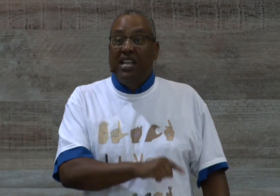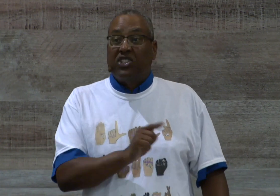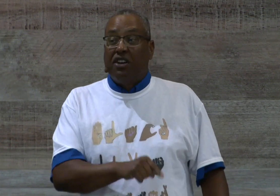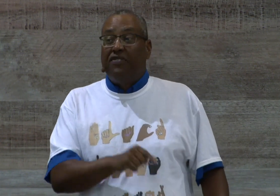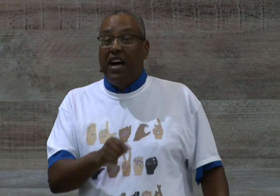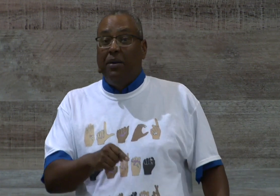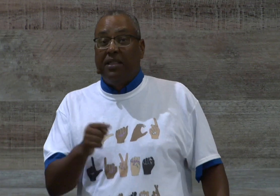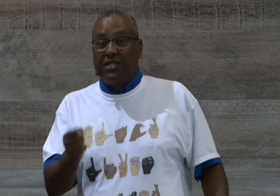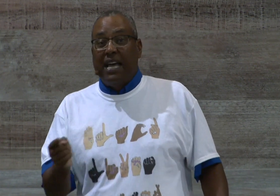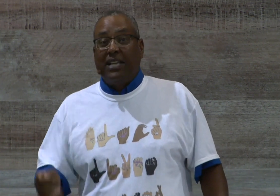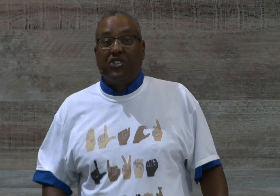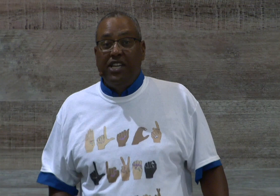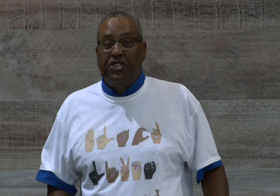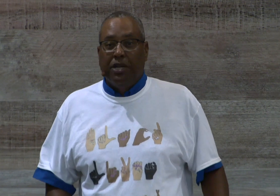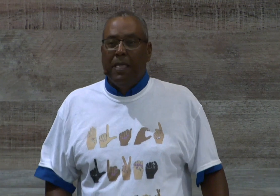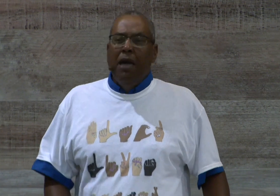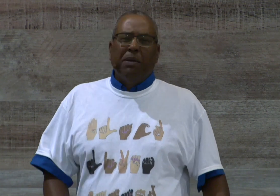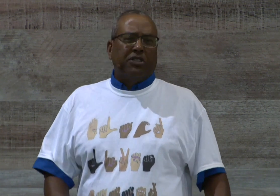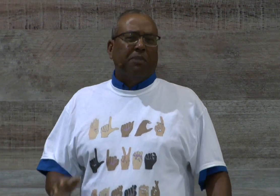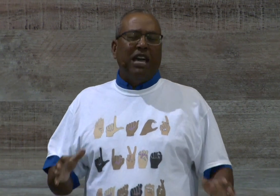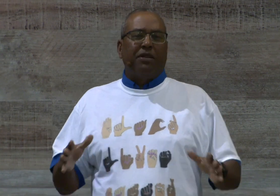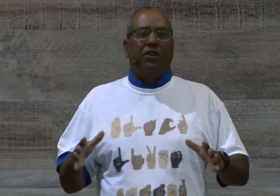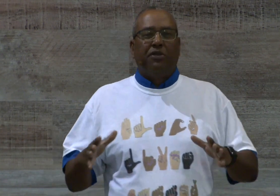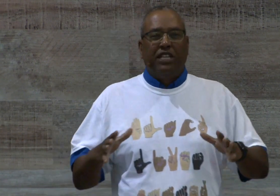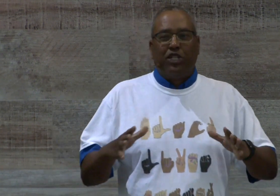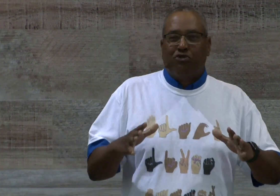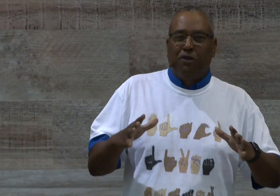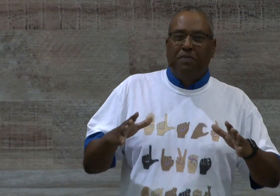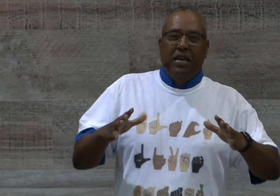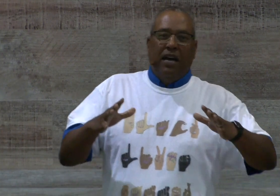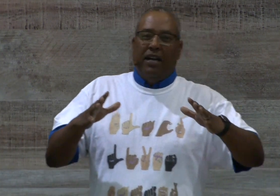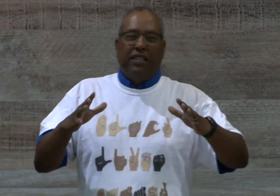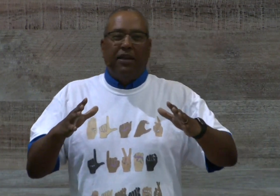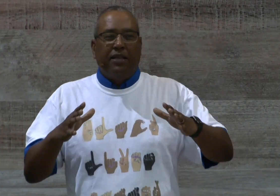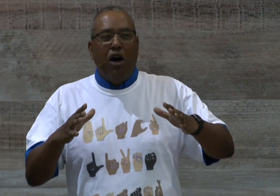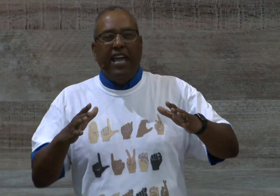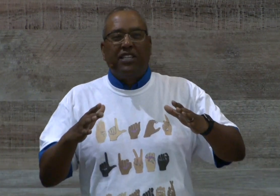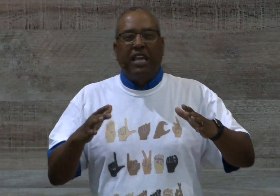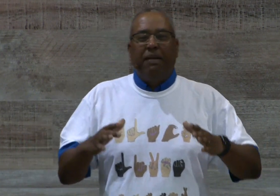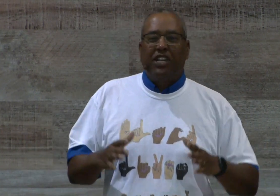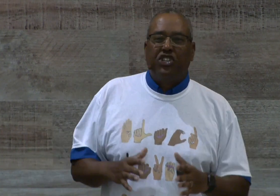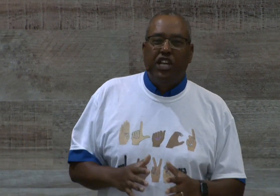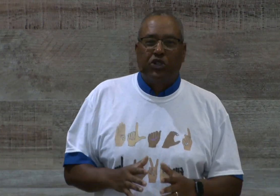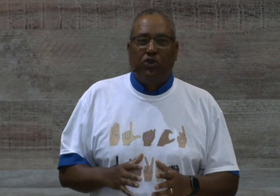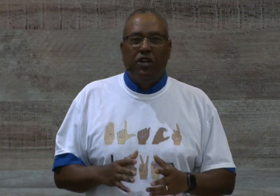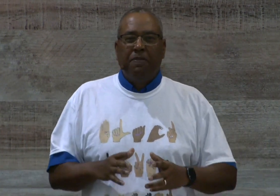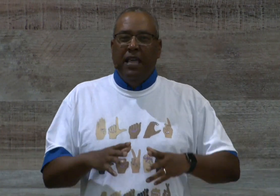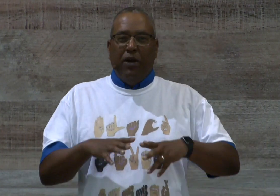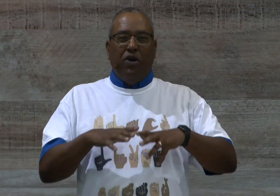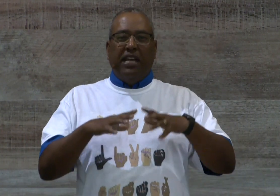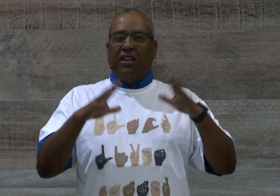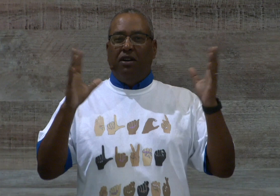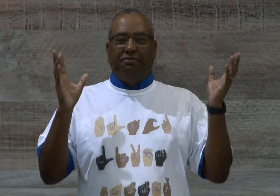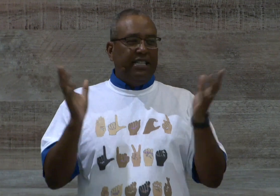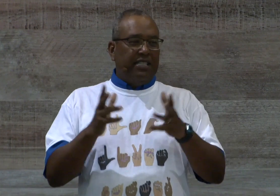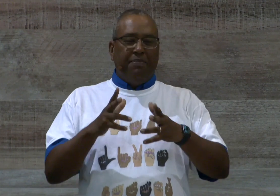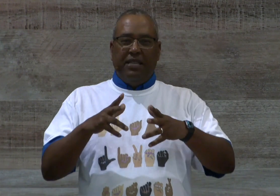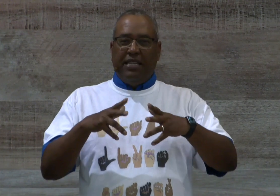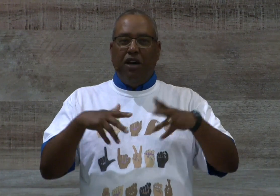started following this guy's teaching. Remember, some time ago, there was this group, they all had the same kind of sneakers on, and one night, they all did something, and then they all